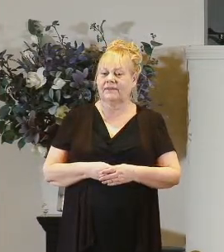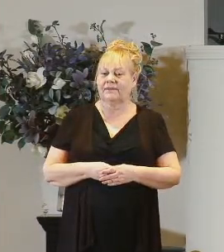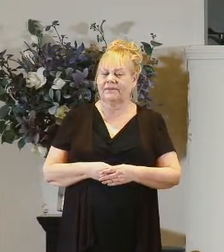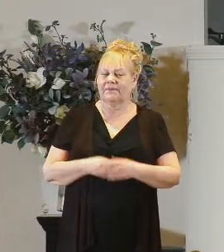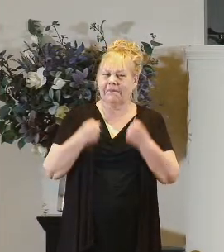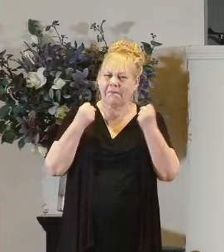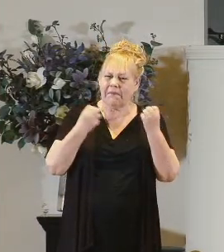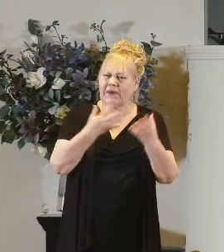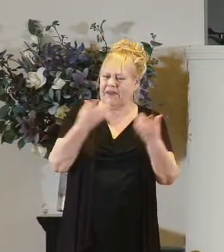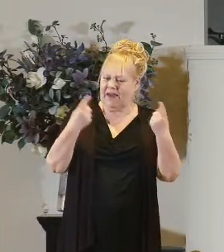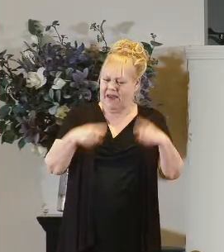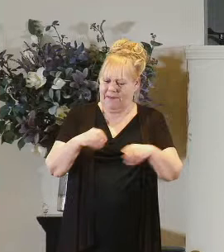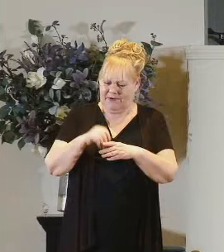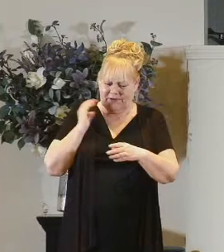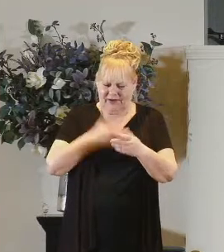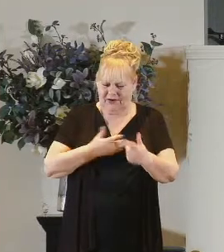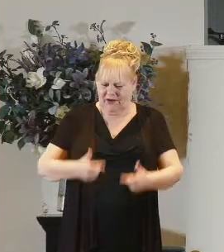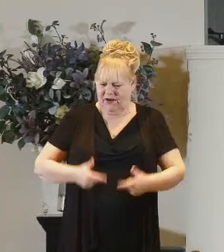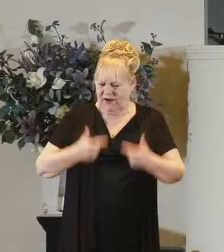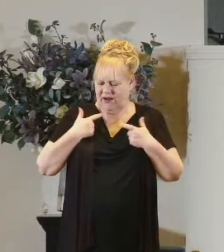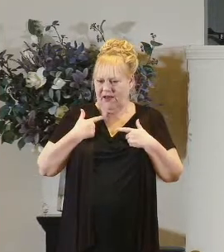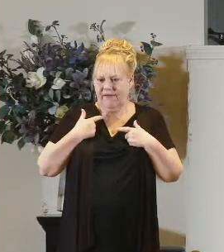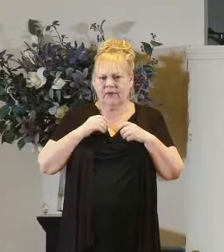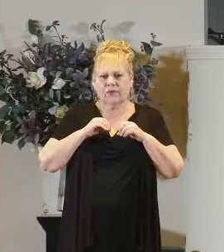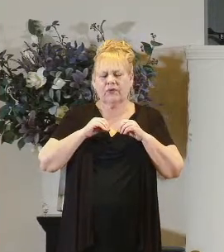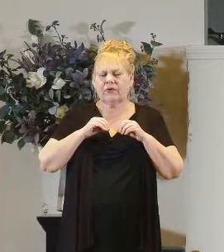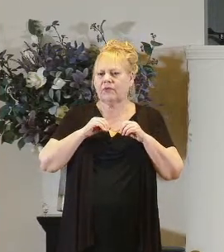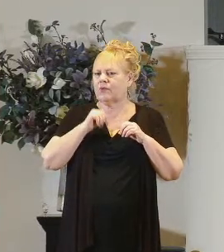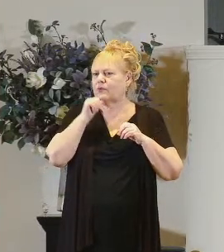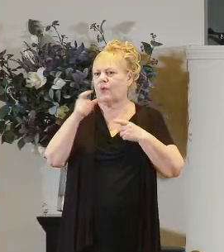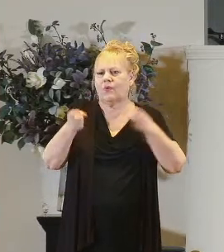there are a lot of things going on in our life that we don't have much control over